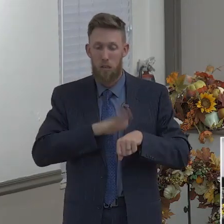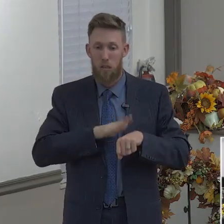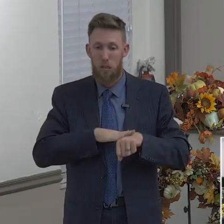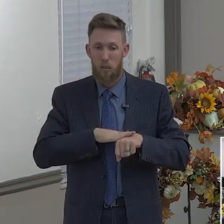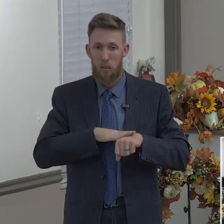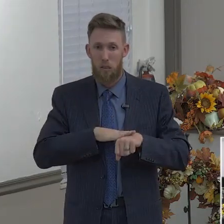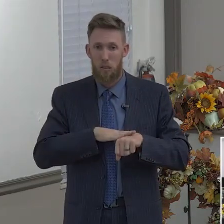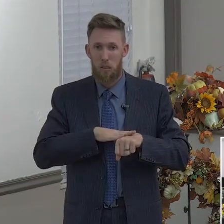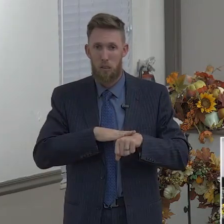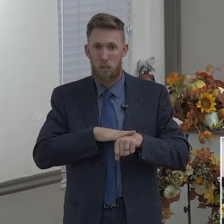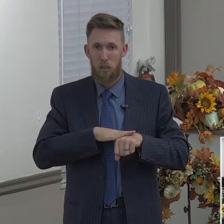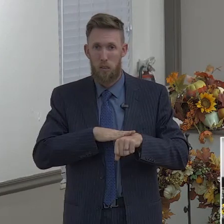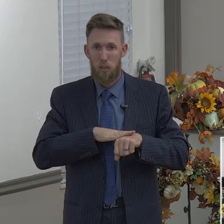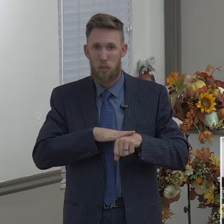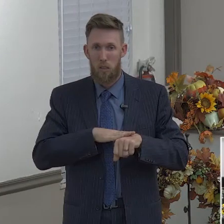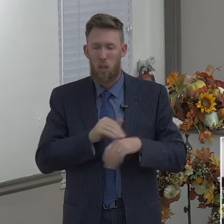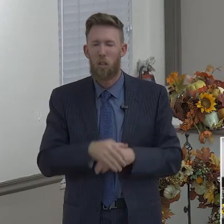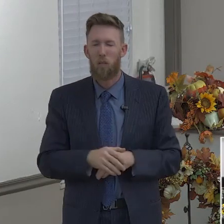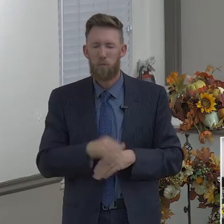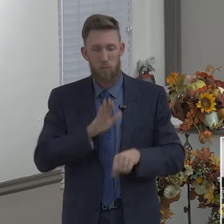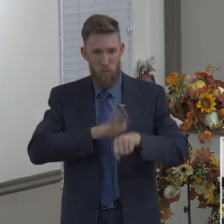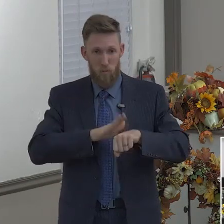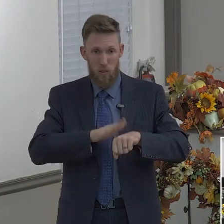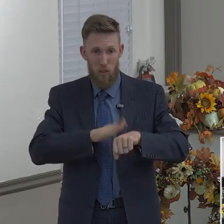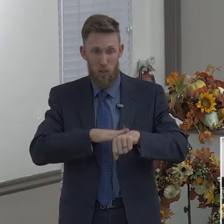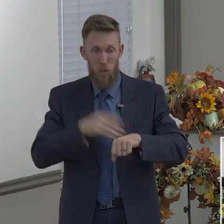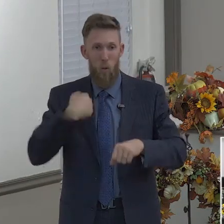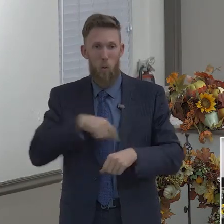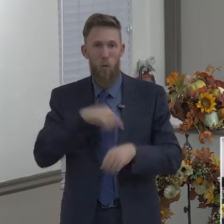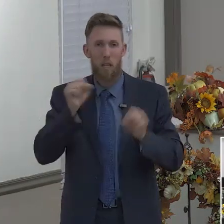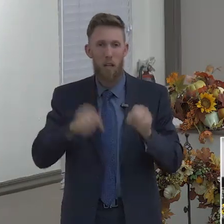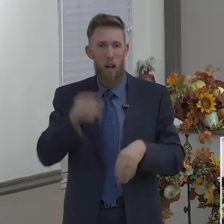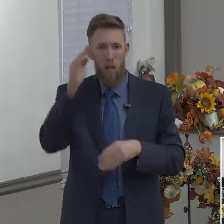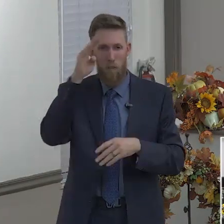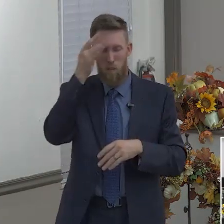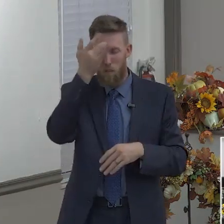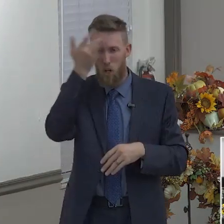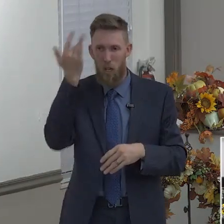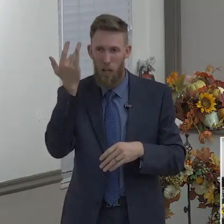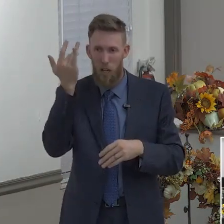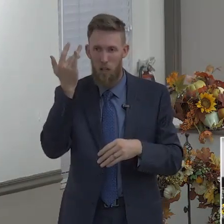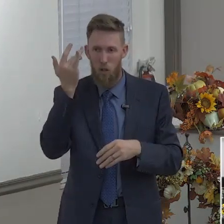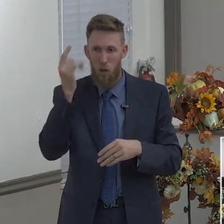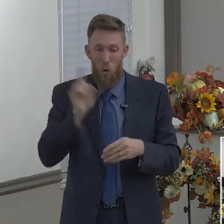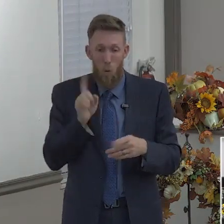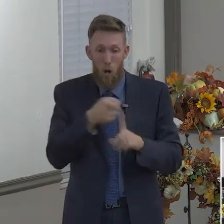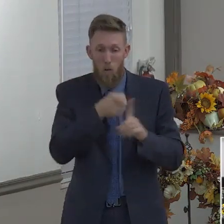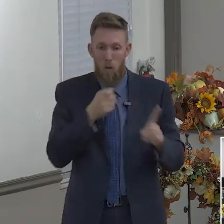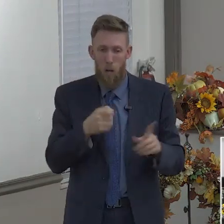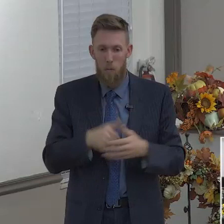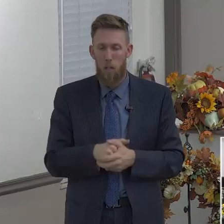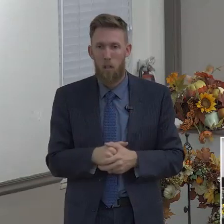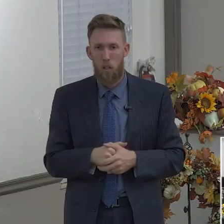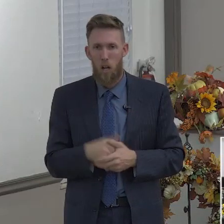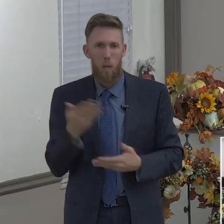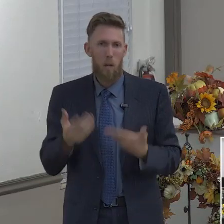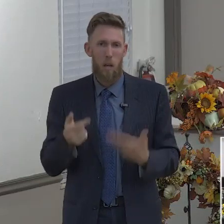We forget that God, what God had to save us from. And we think, oh, I'm a good Christian. I'm such a great Christian.